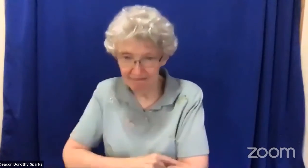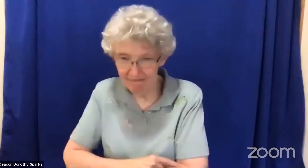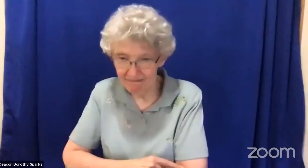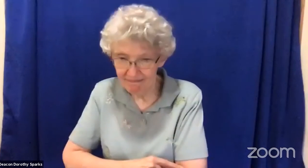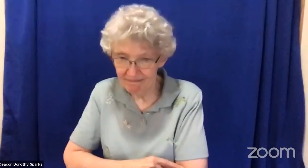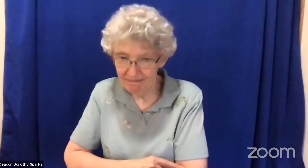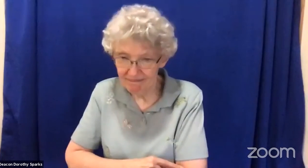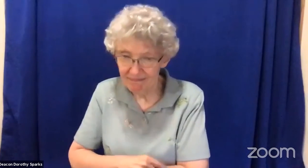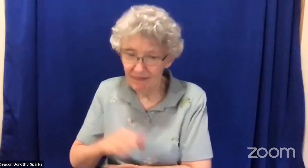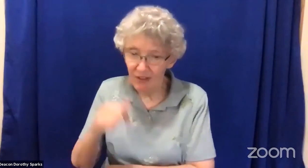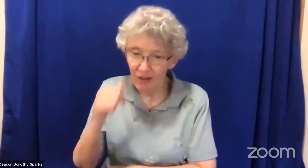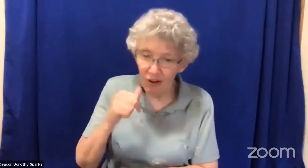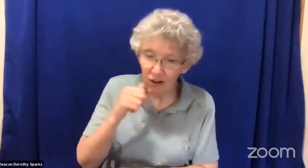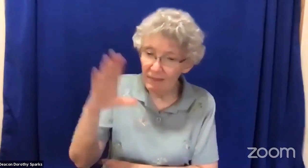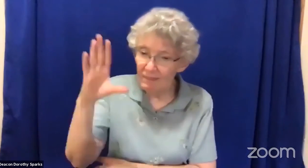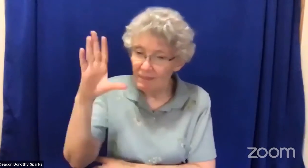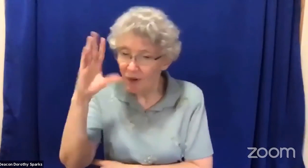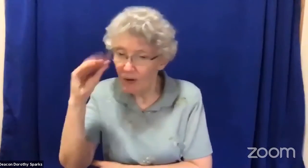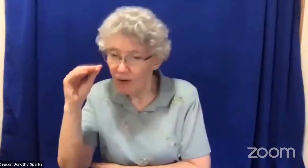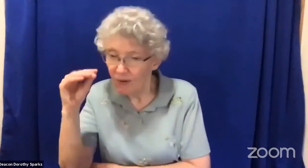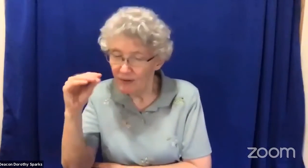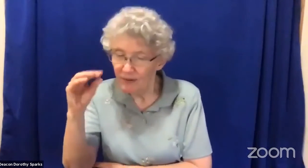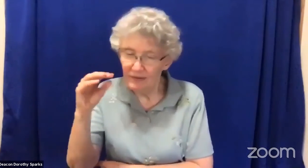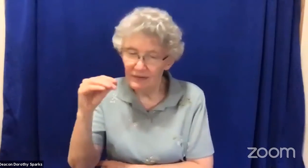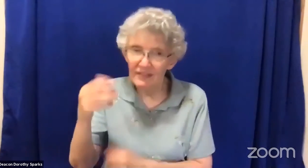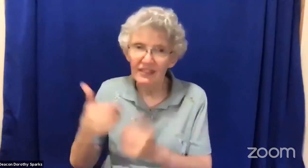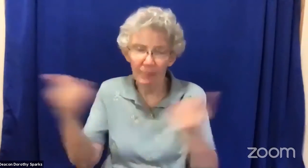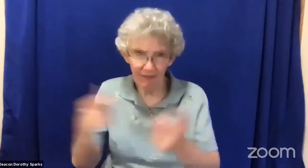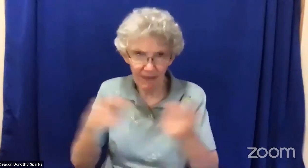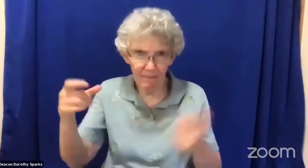today there are boys and girls stolen from their parents